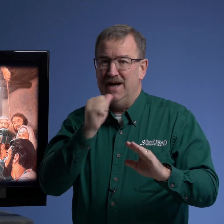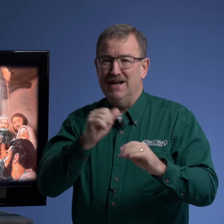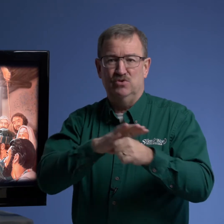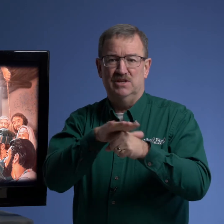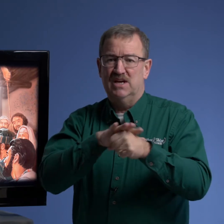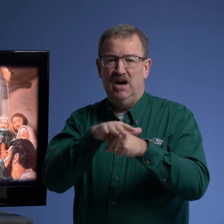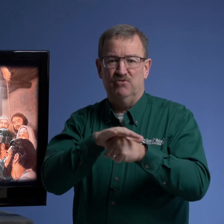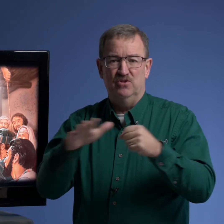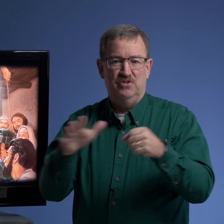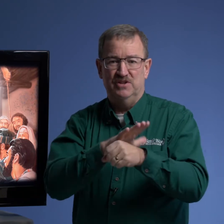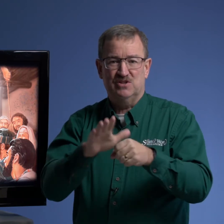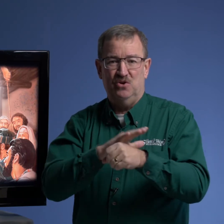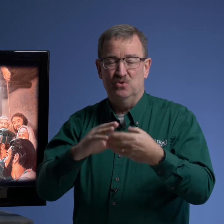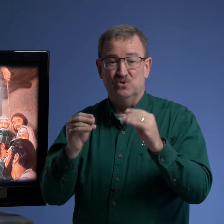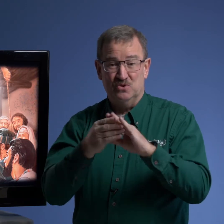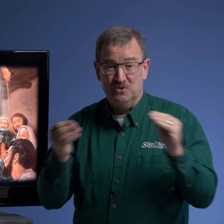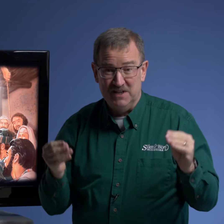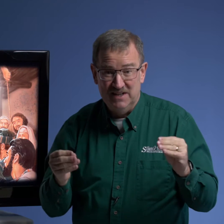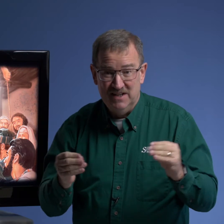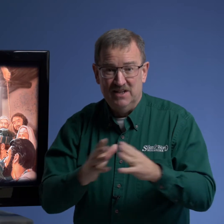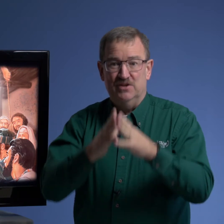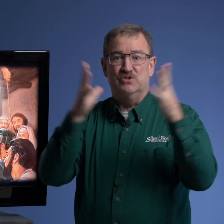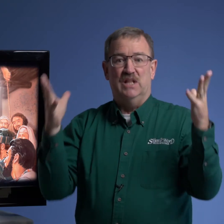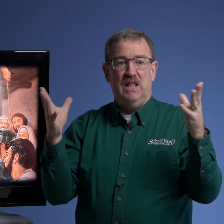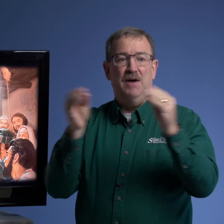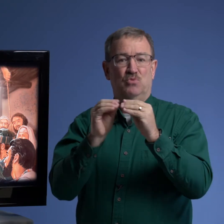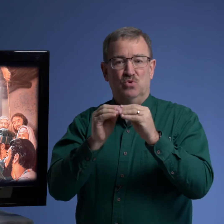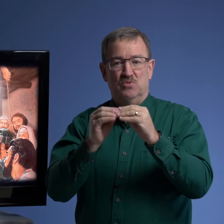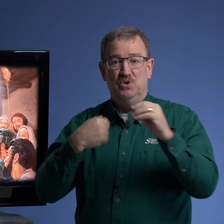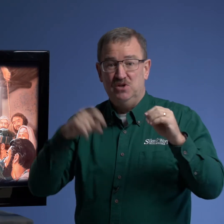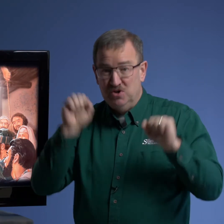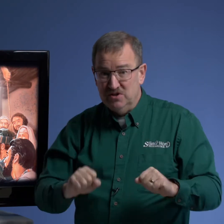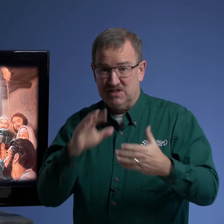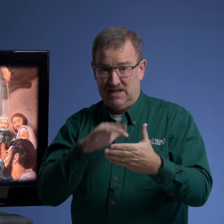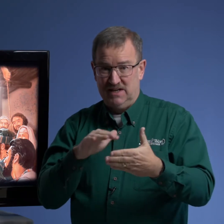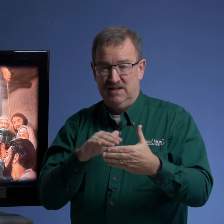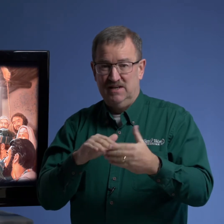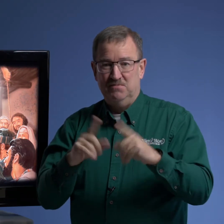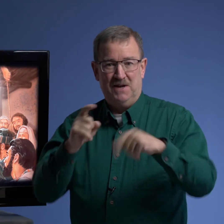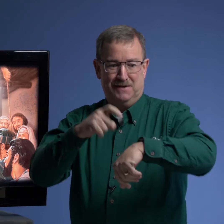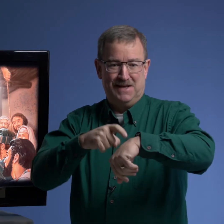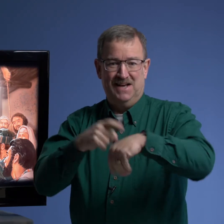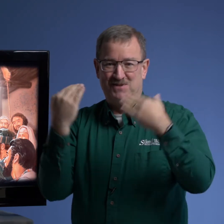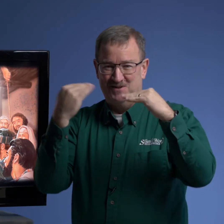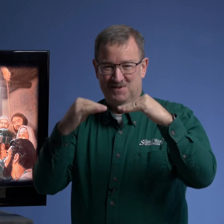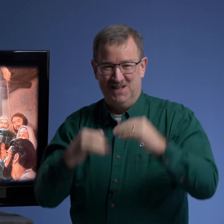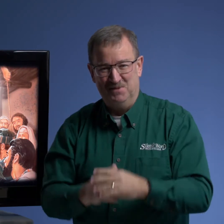not going to cover this whole story there is a lot more we could study but our time is going to be limited